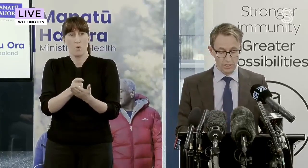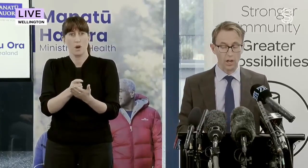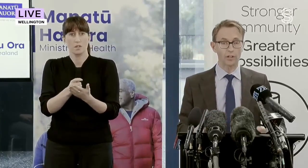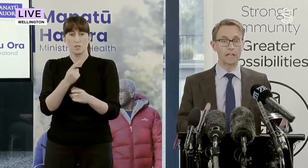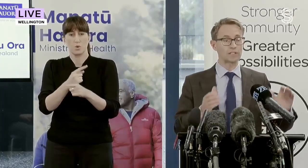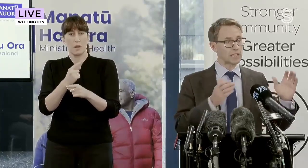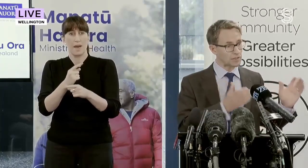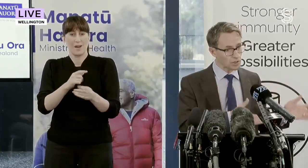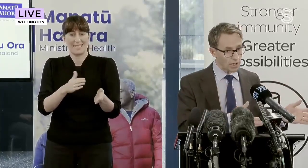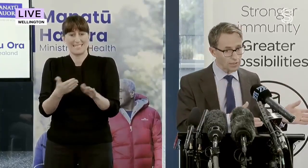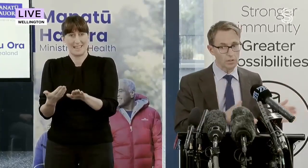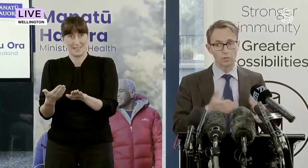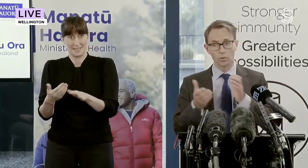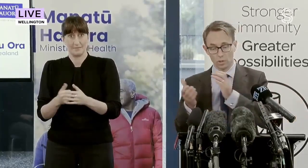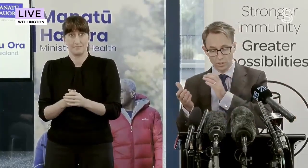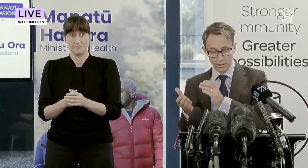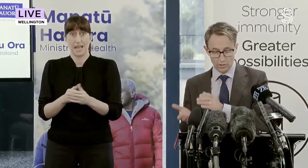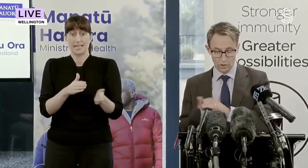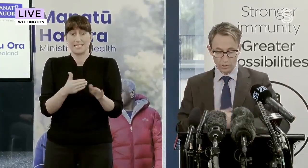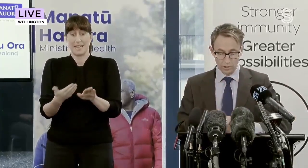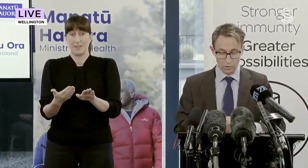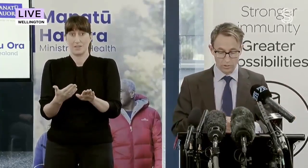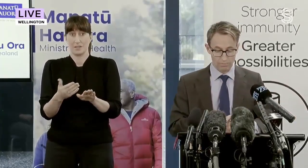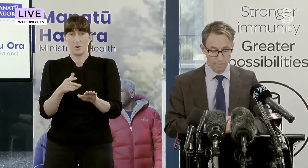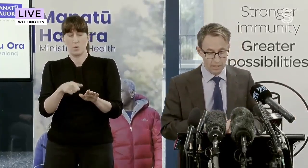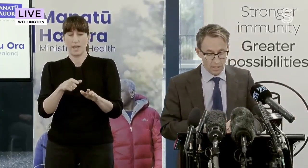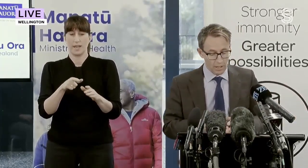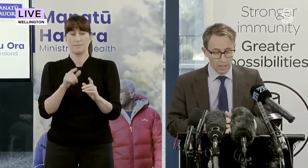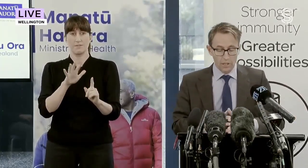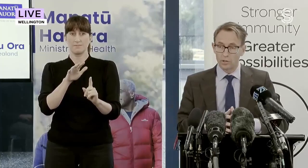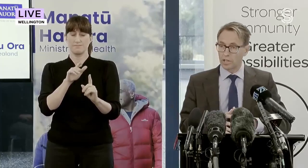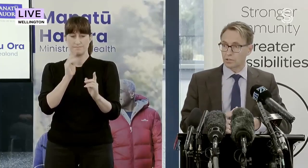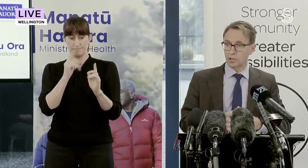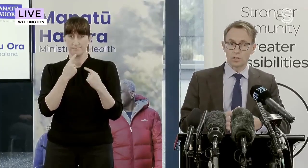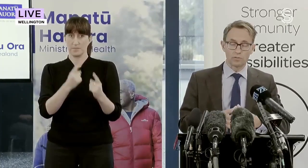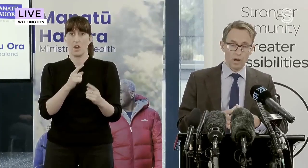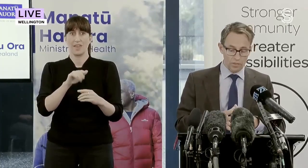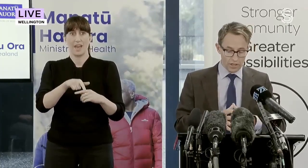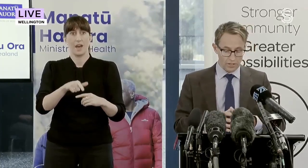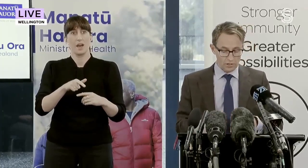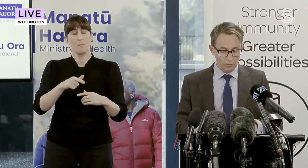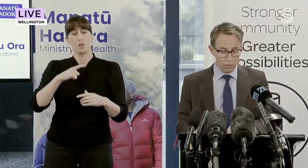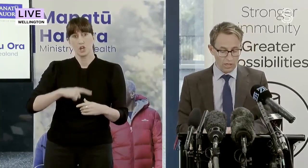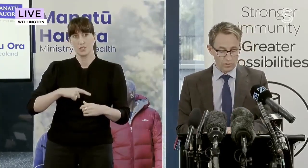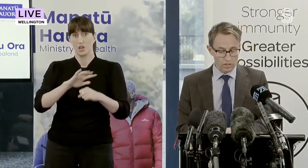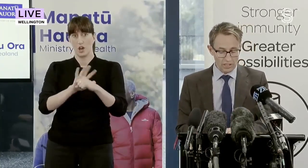-19, either as the underlying or contributing cause. There are now a total of 1